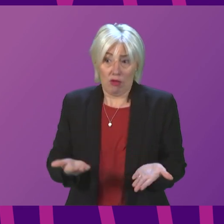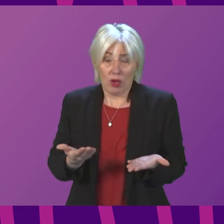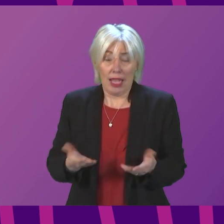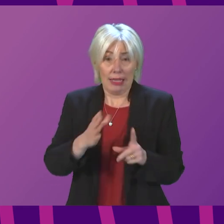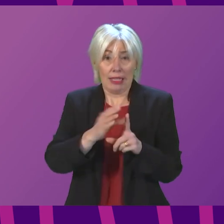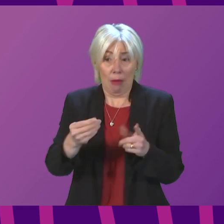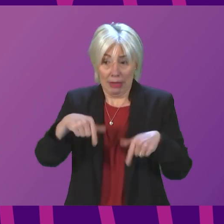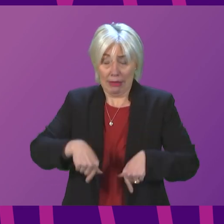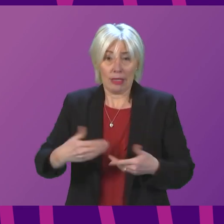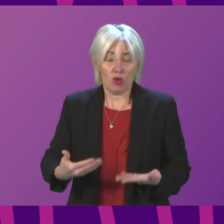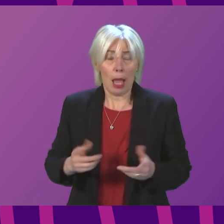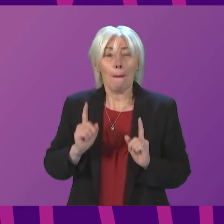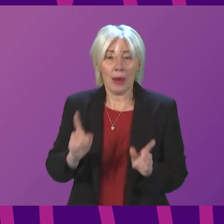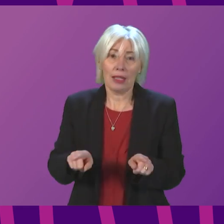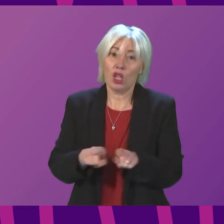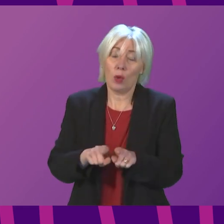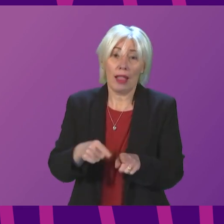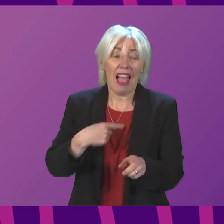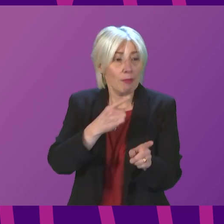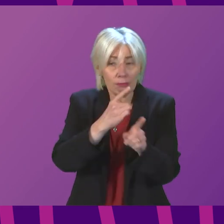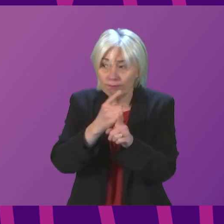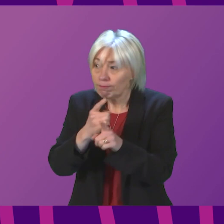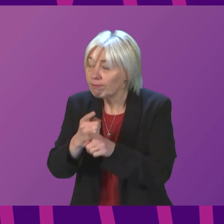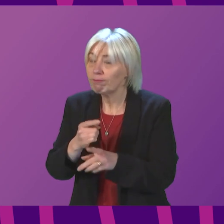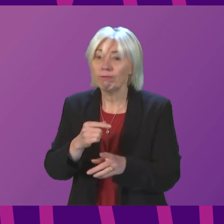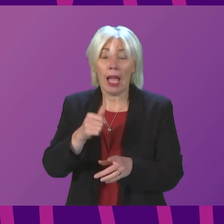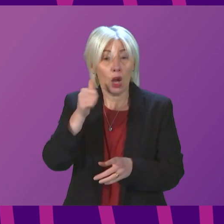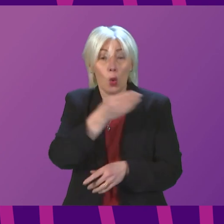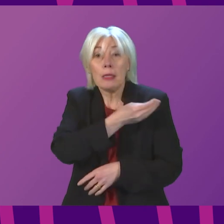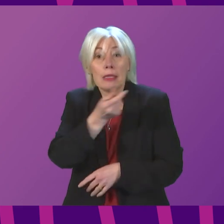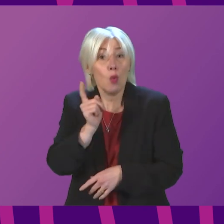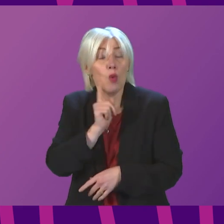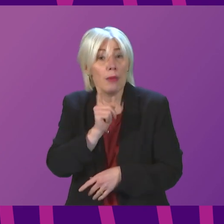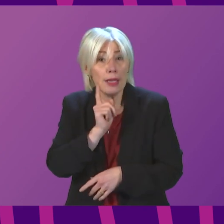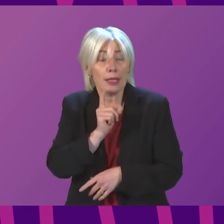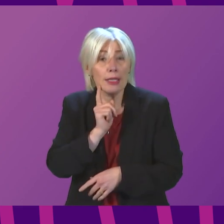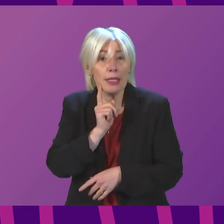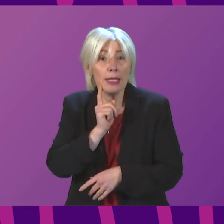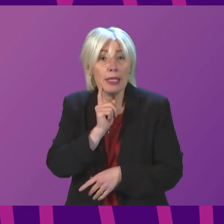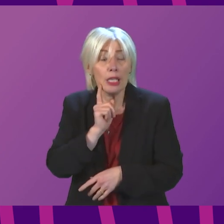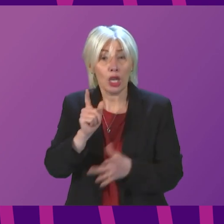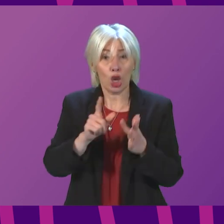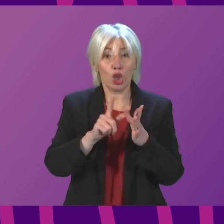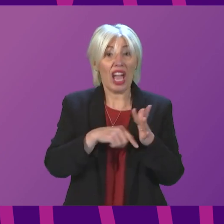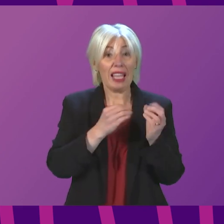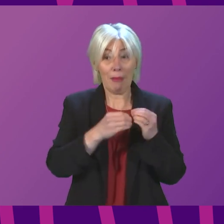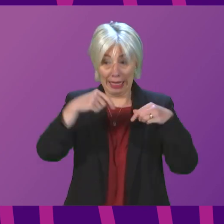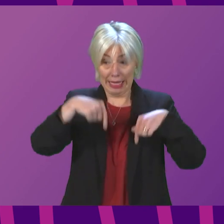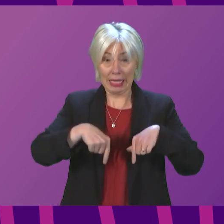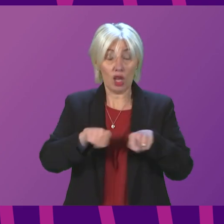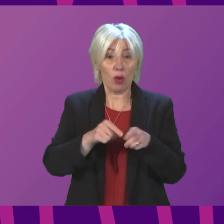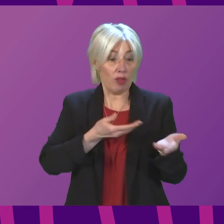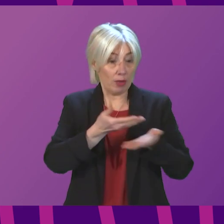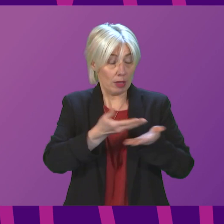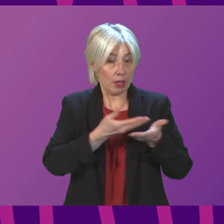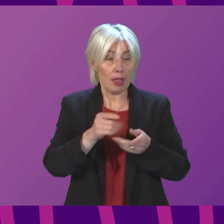understand that. But likewise, I have spoken to, and I know there are some women who, and Jackie Bailey is in the chamber right now, we have had these discussions around the